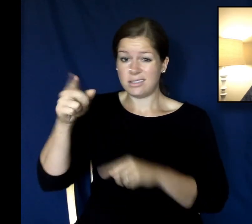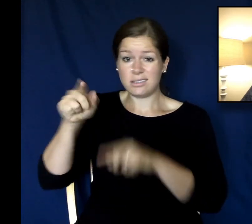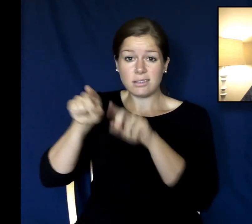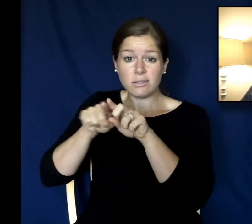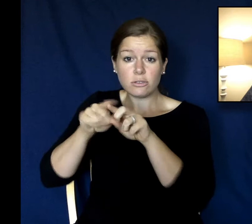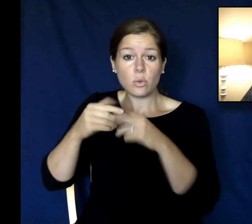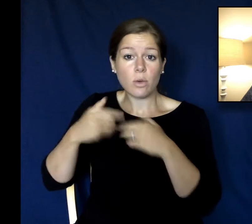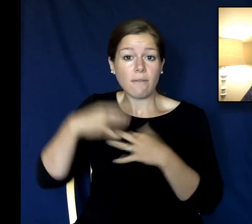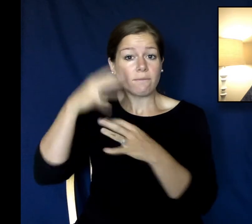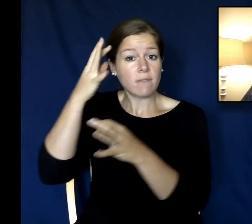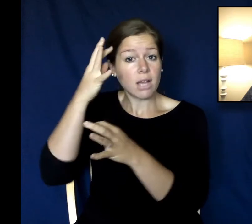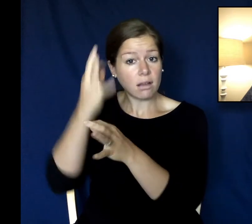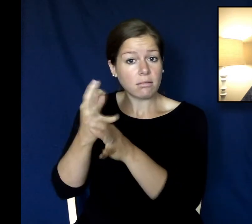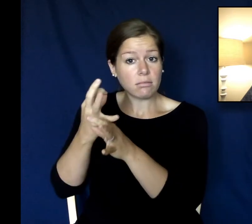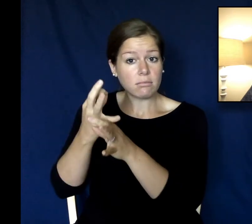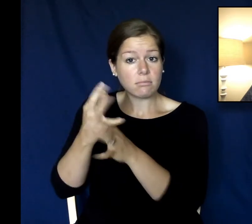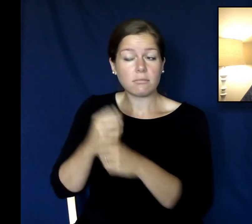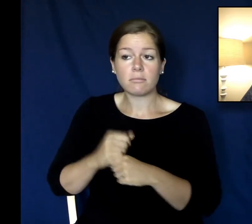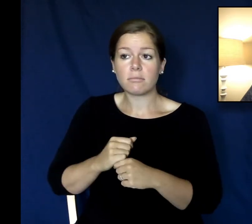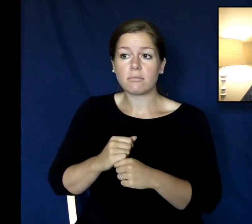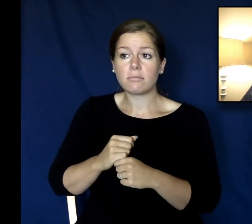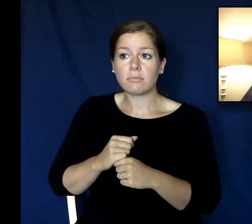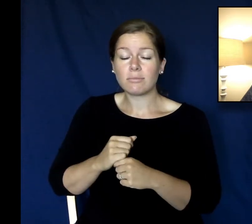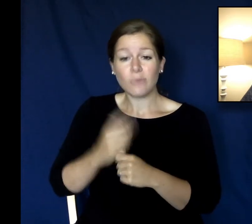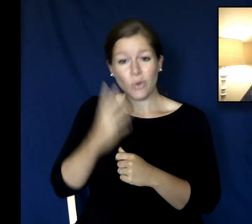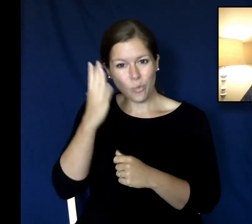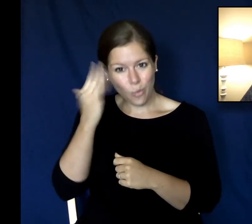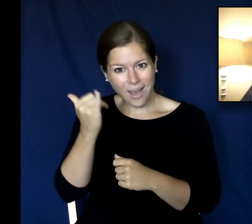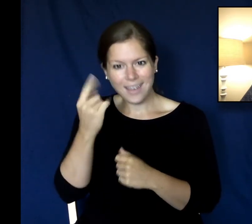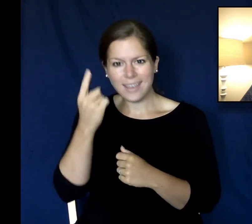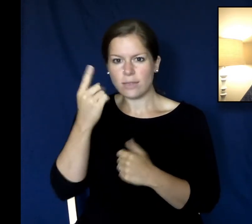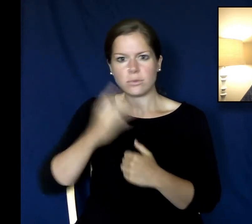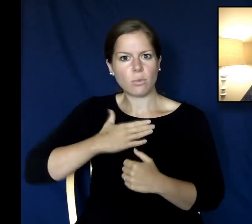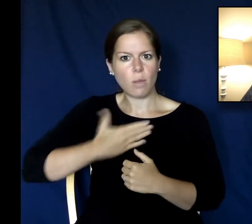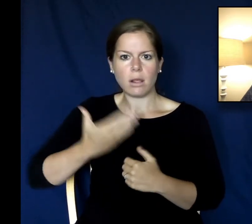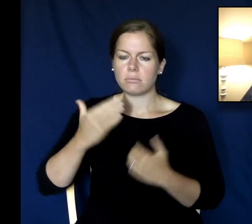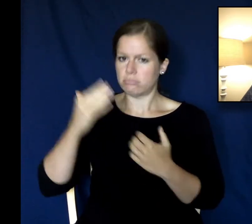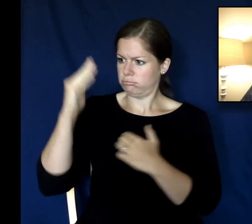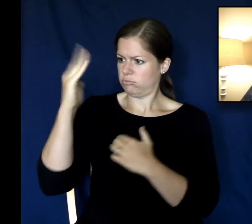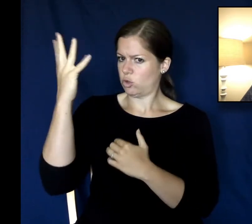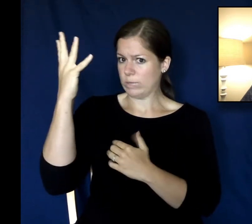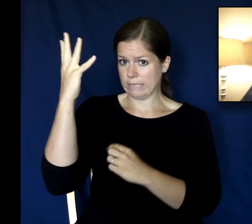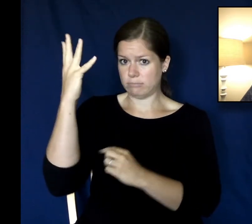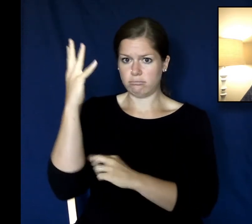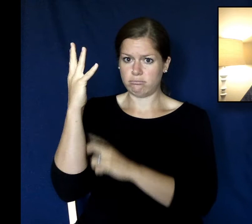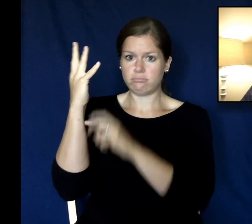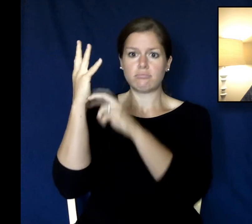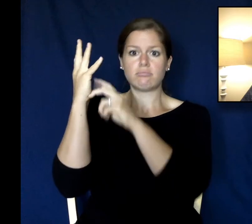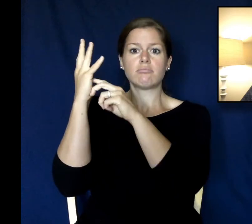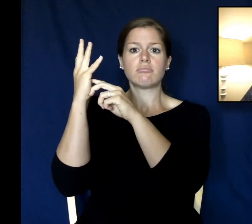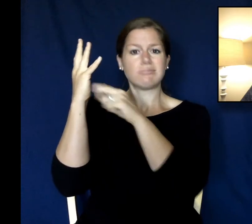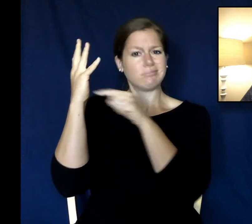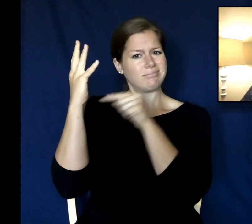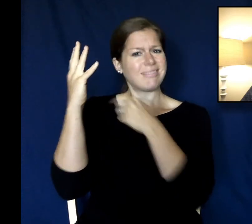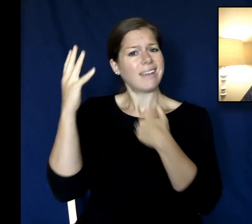right and um when he climbed that tree he was he was revealing faith